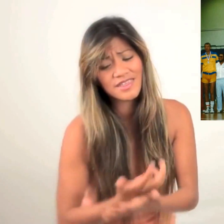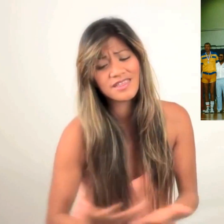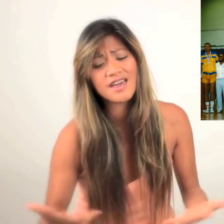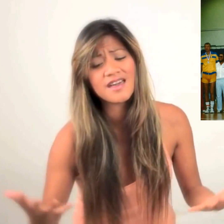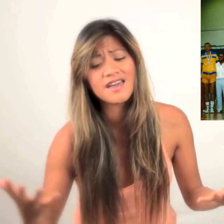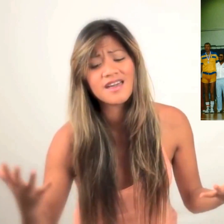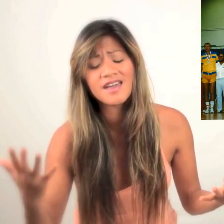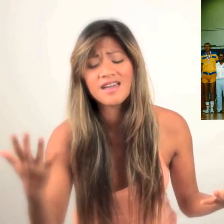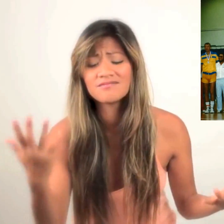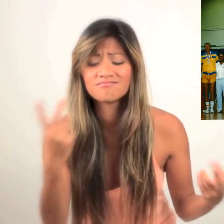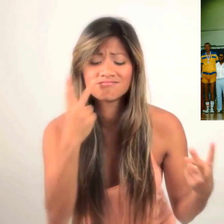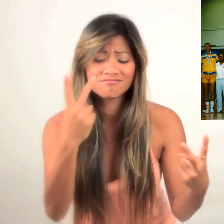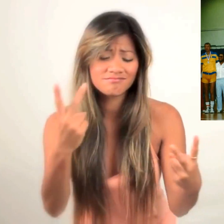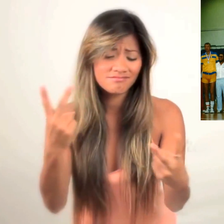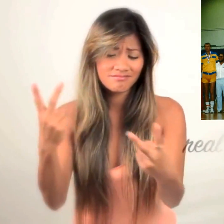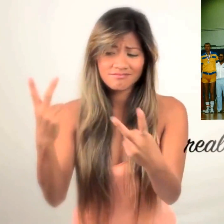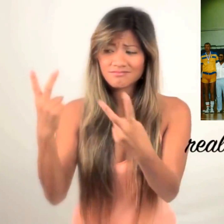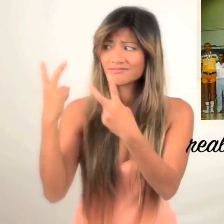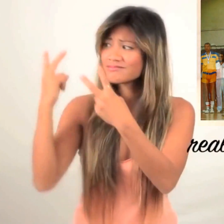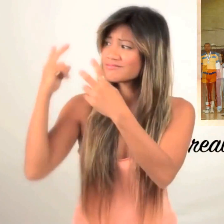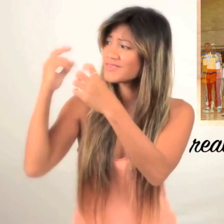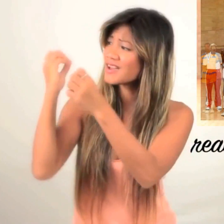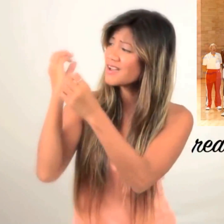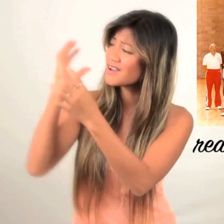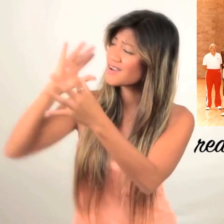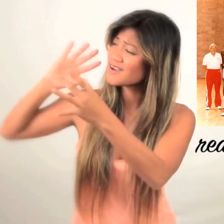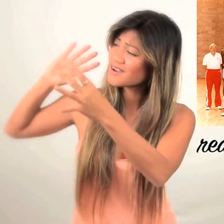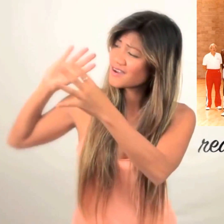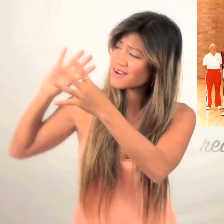Everything in my life